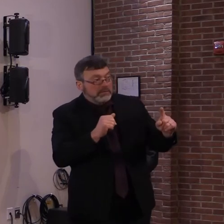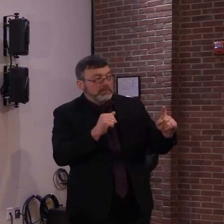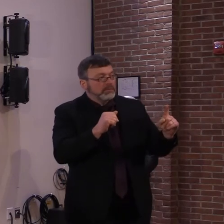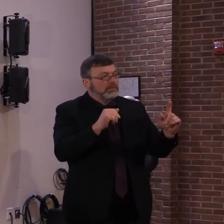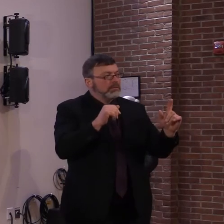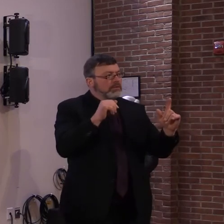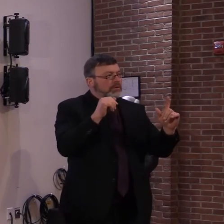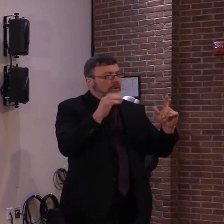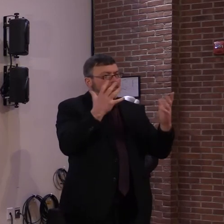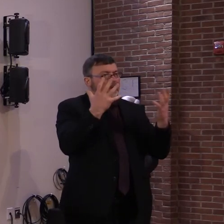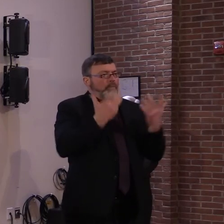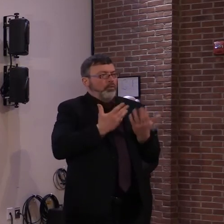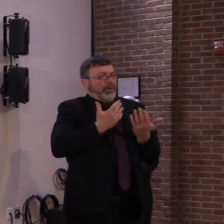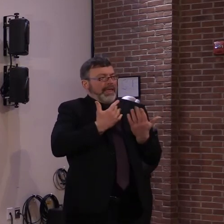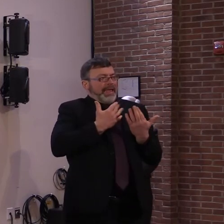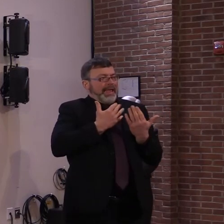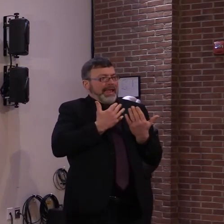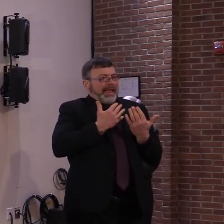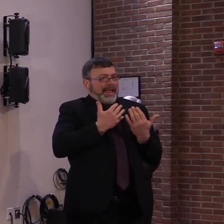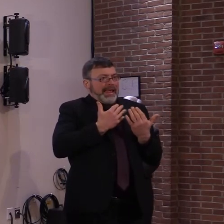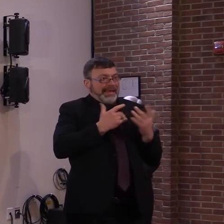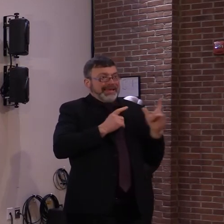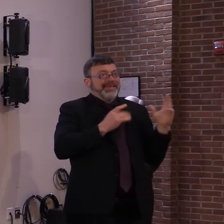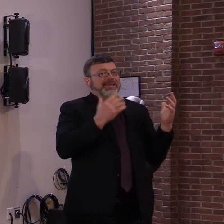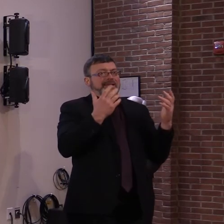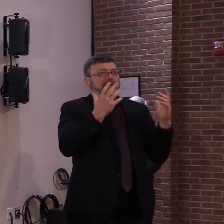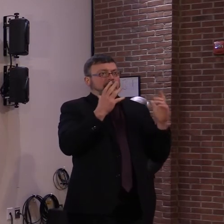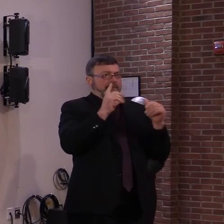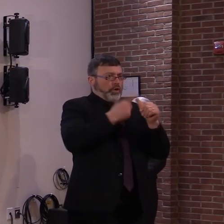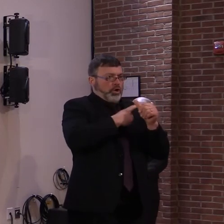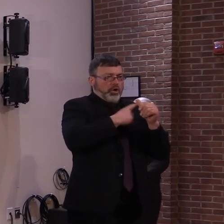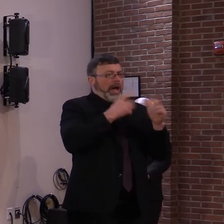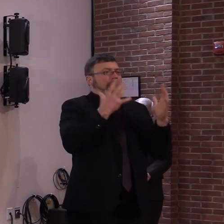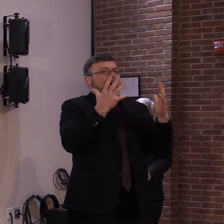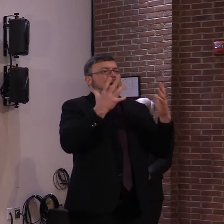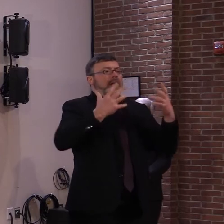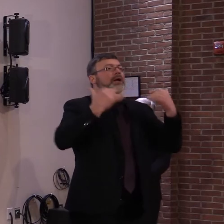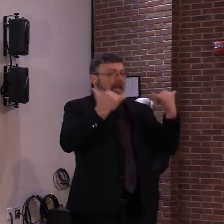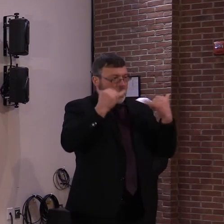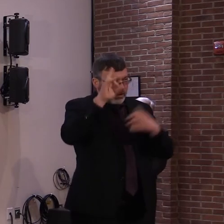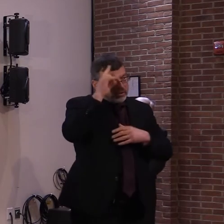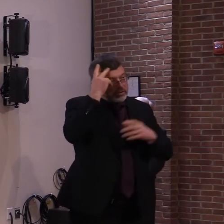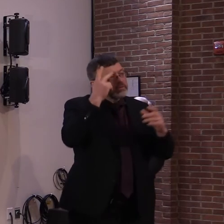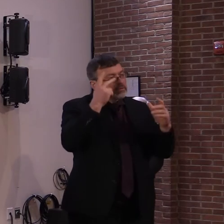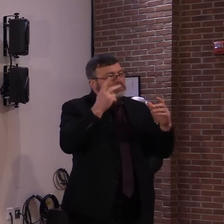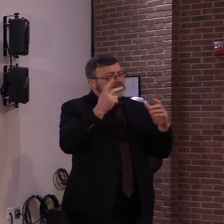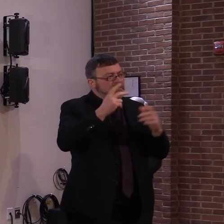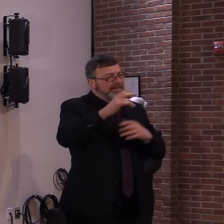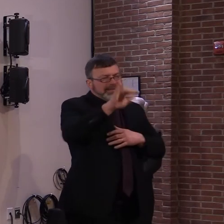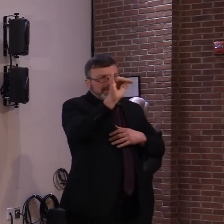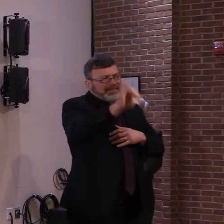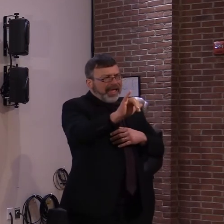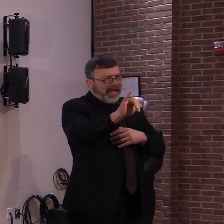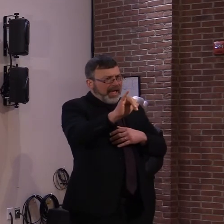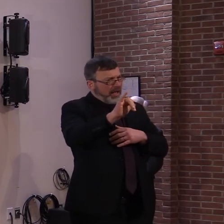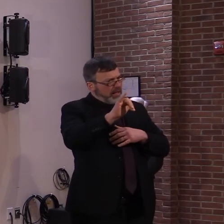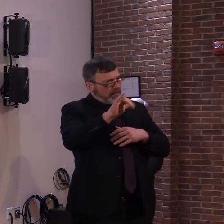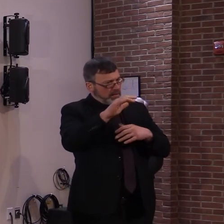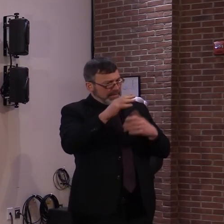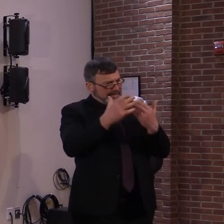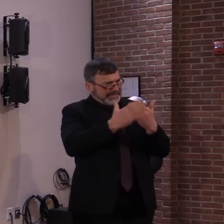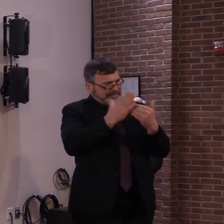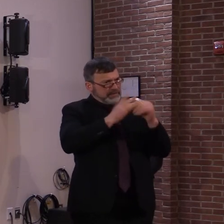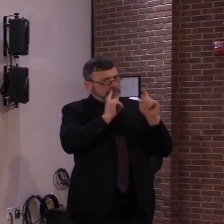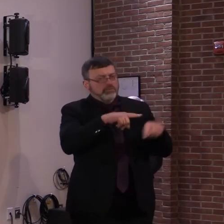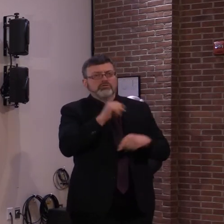I'm willing to take the vaccine today. So it's a very hard answer to give you. We're hearing over 80%